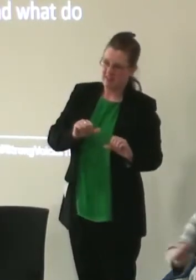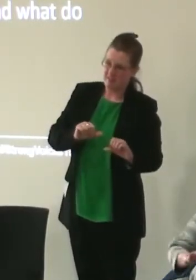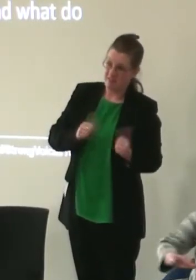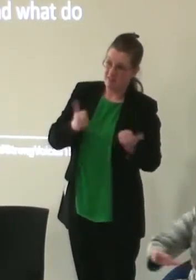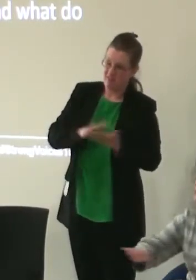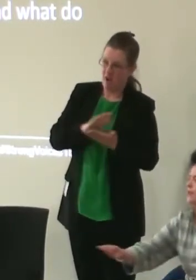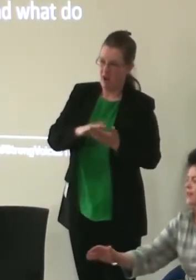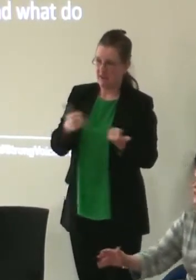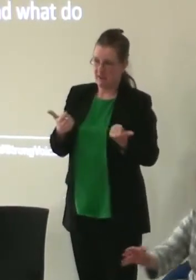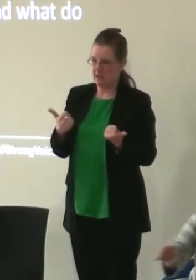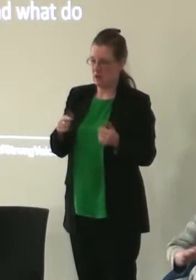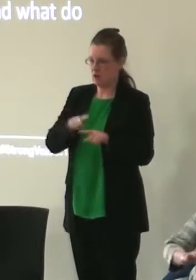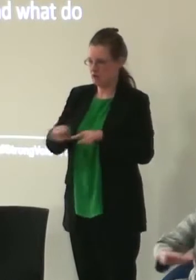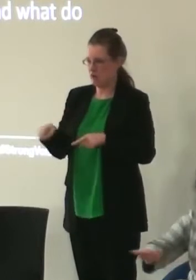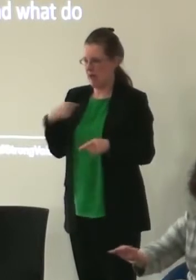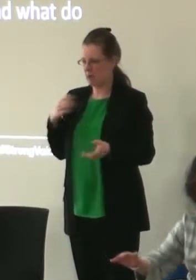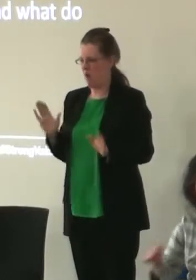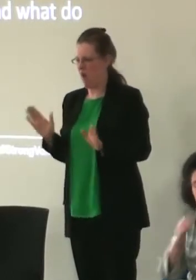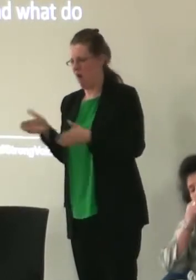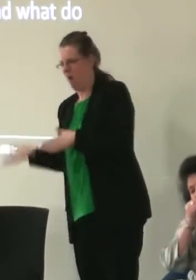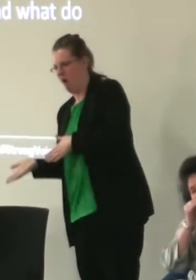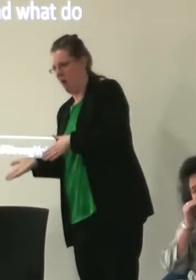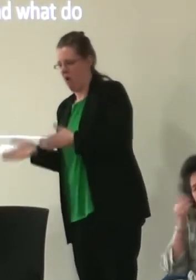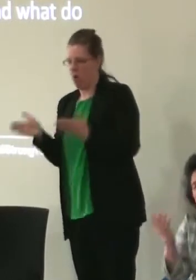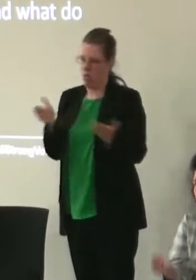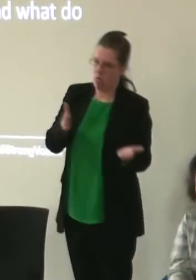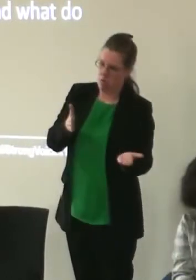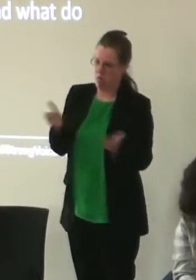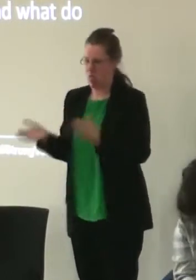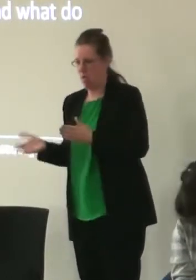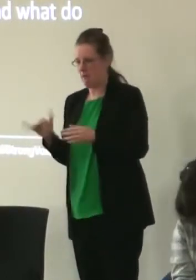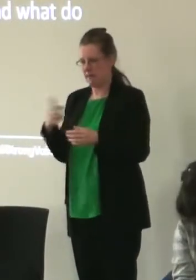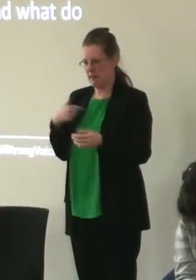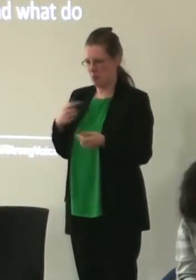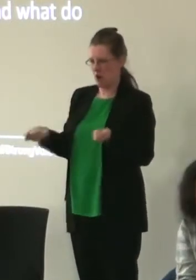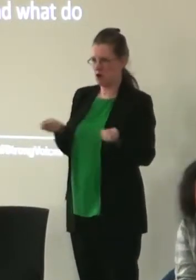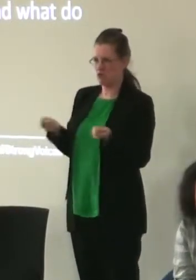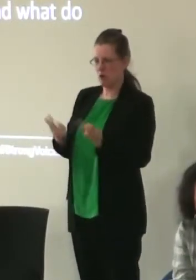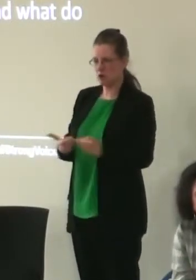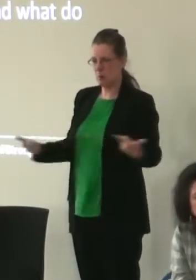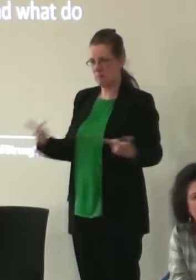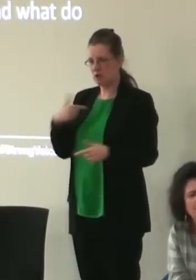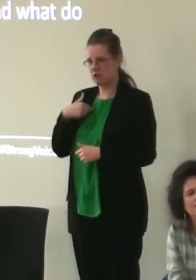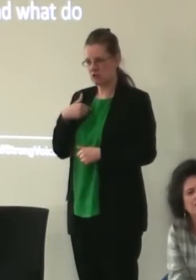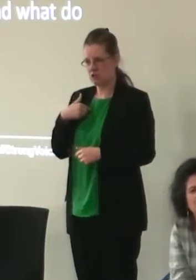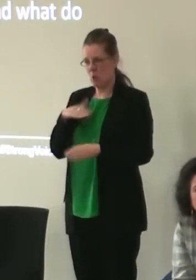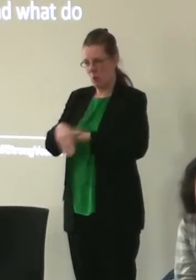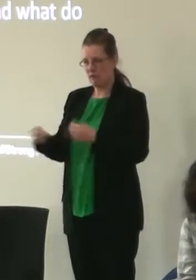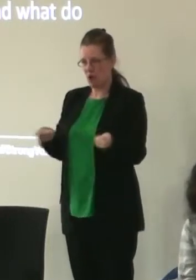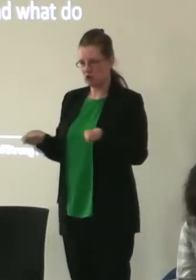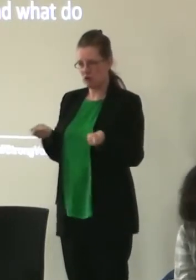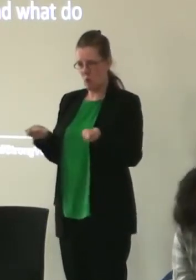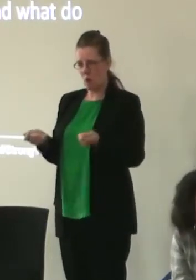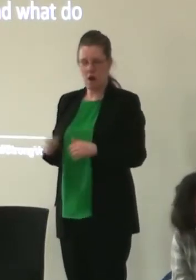trying to make one be the other all the time and maybe we over control was what we got to maybe there's a sense of over controlling